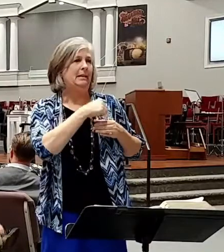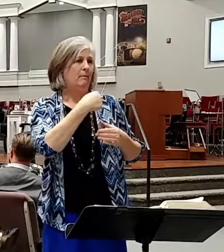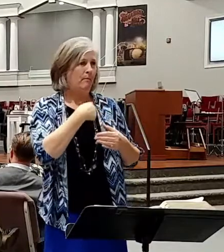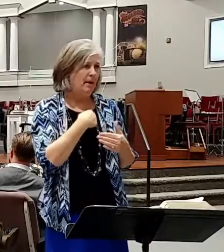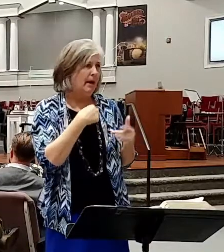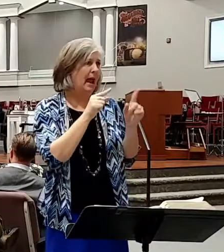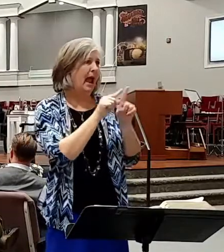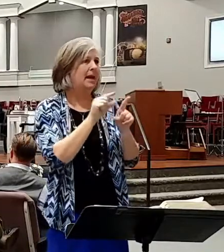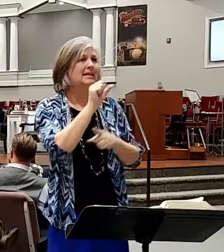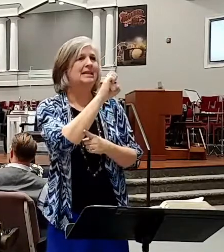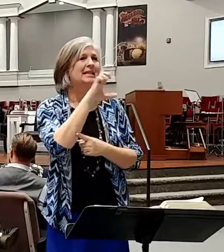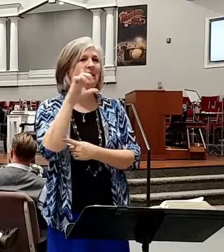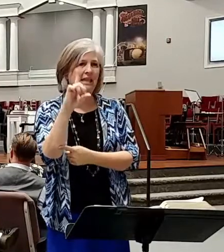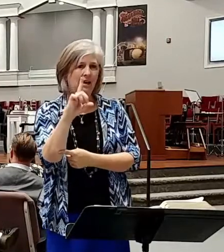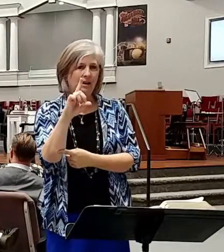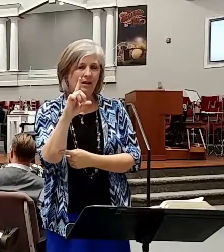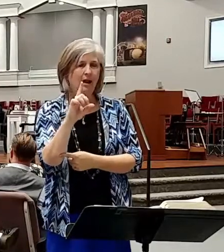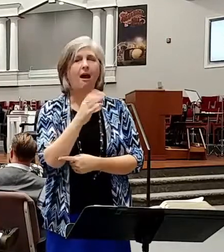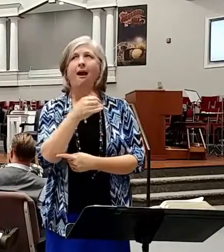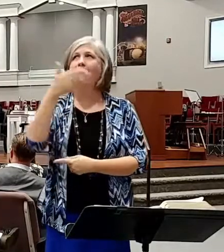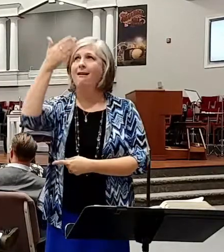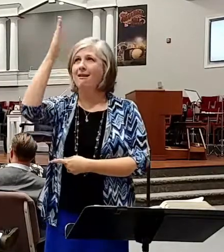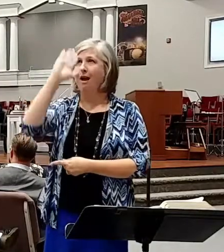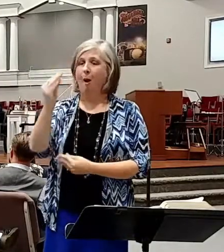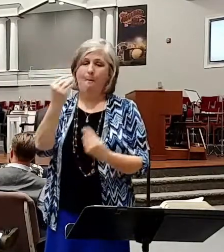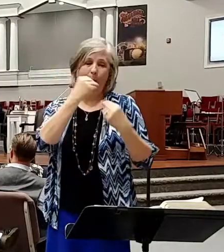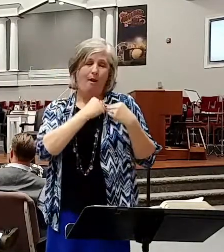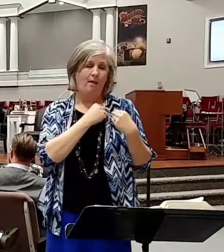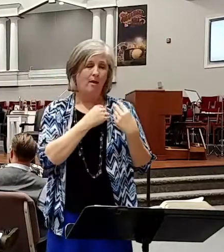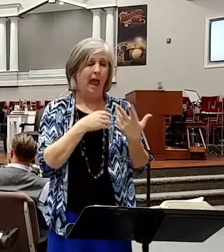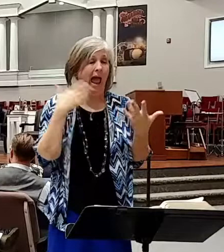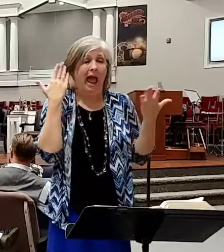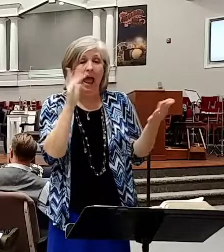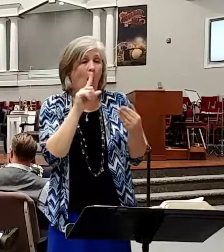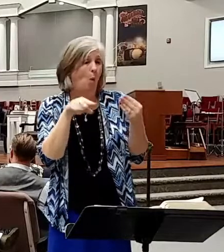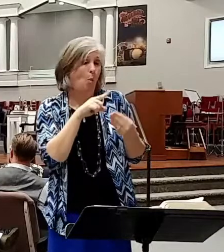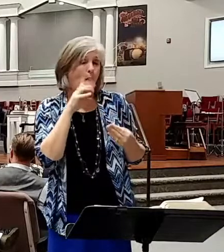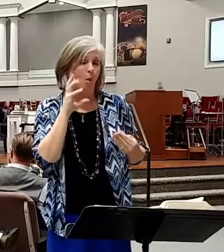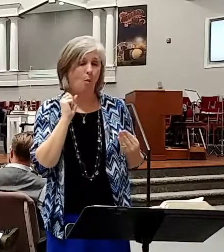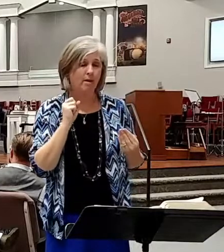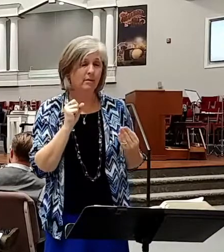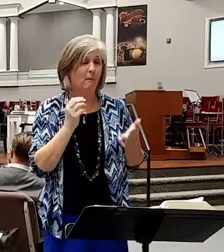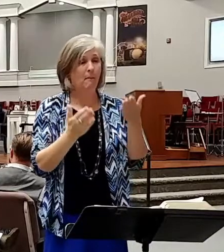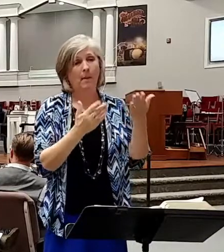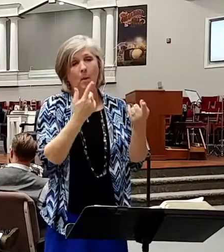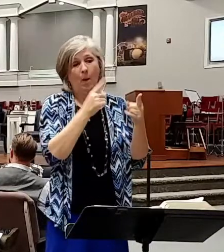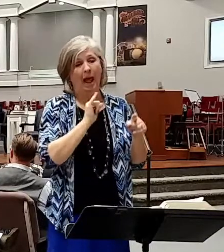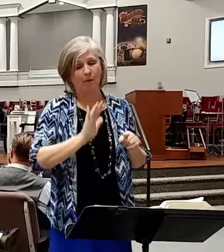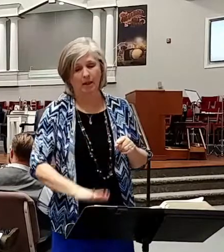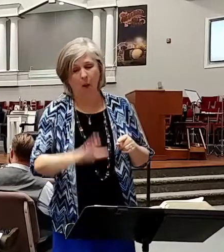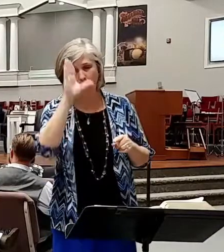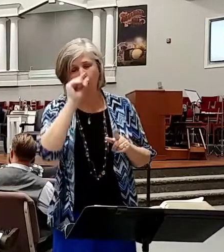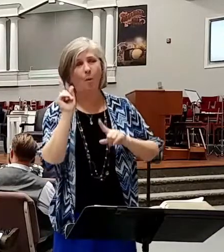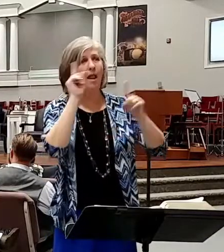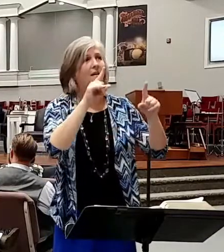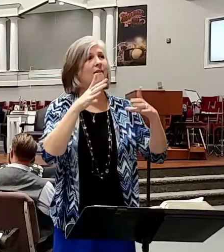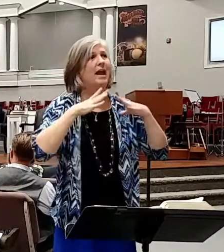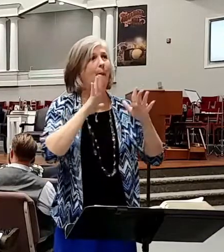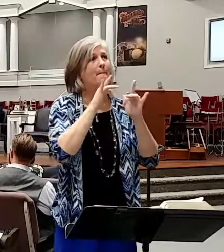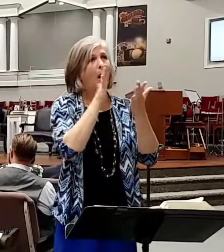seed, and God put that in there. I don't know when it was. It might have been when I was a little boy and went to vacation Bible school and first